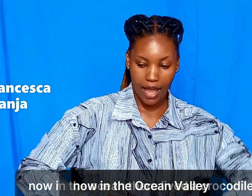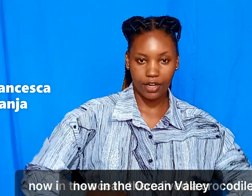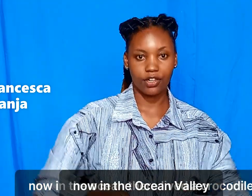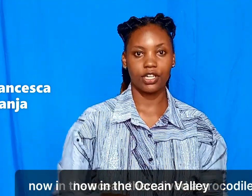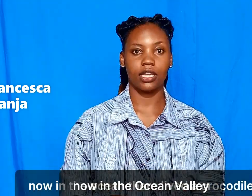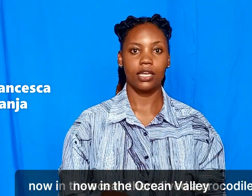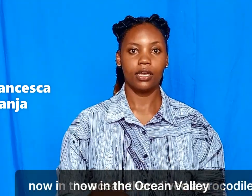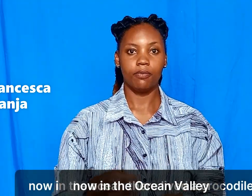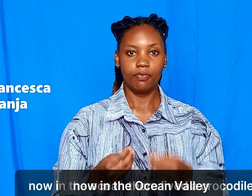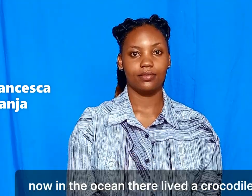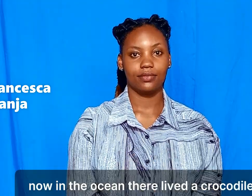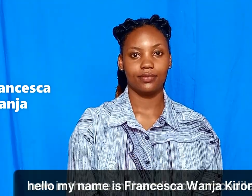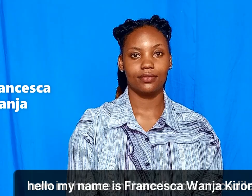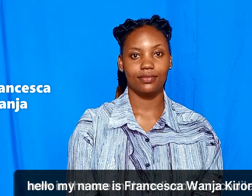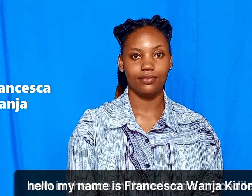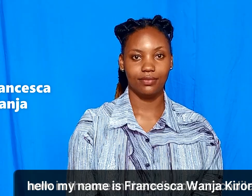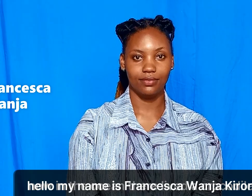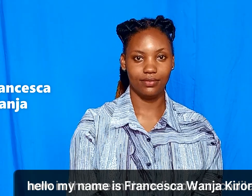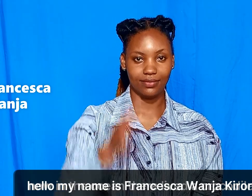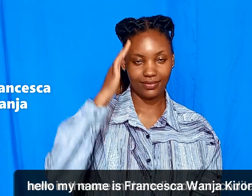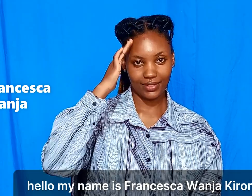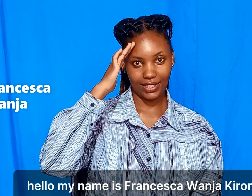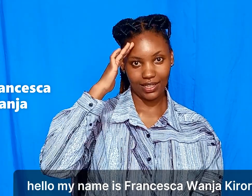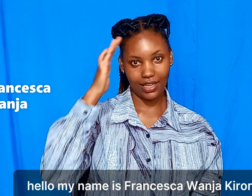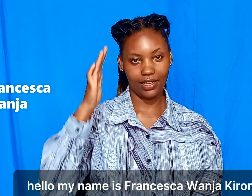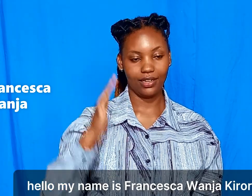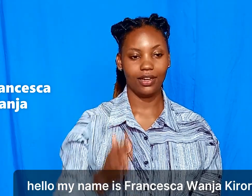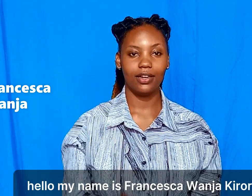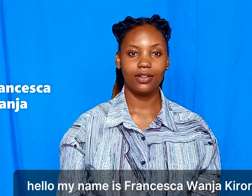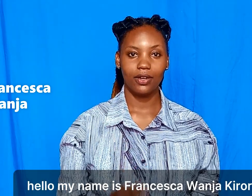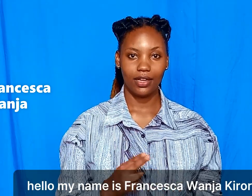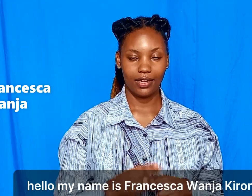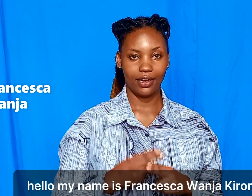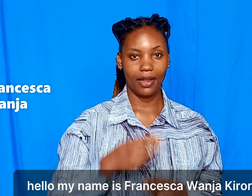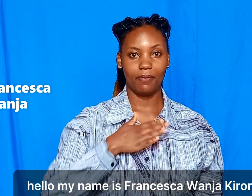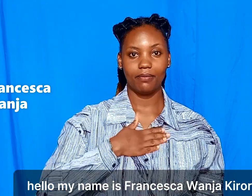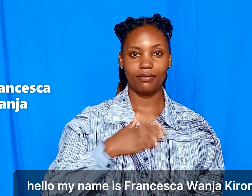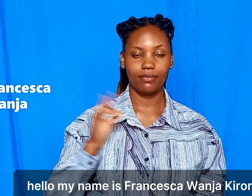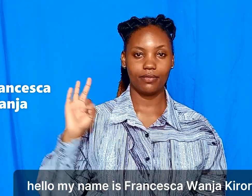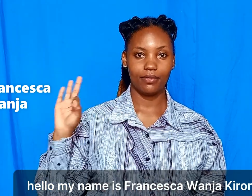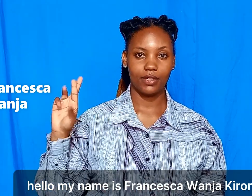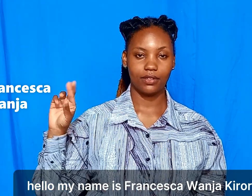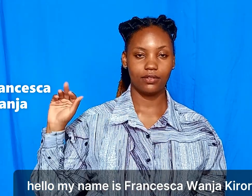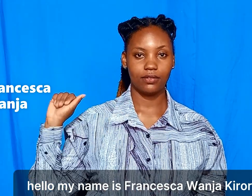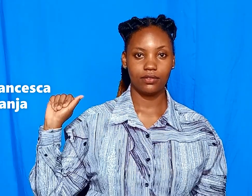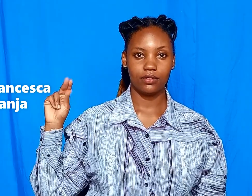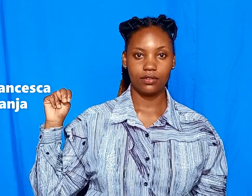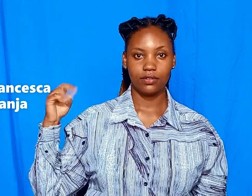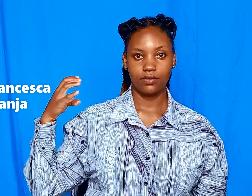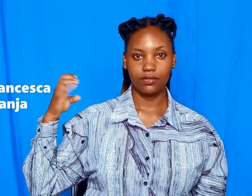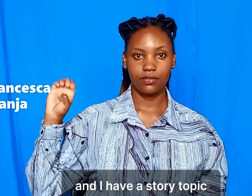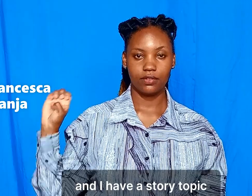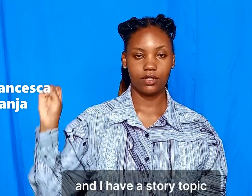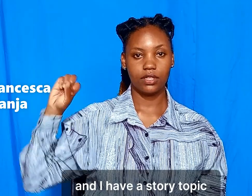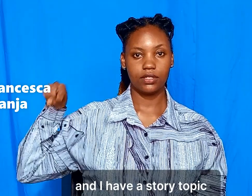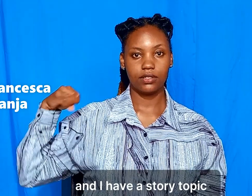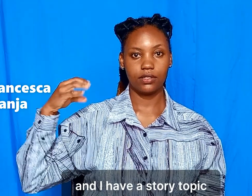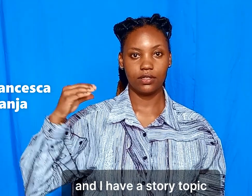ocean Hello, my name is Francesca Wanja-Kirori and I have a